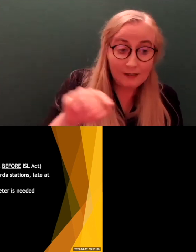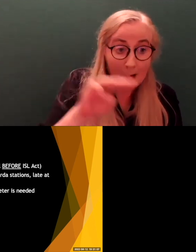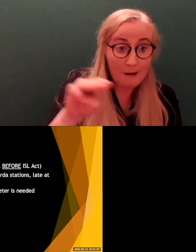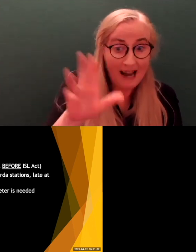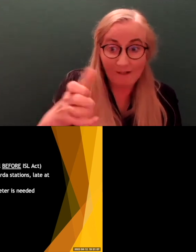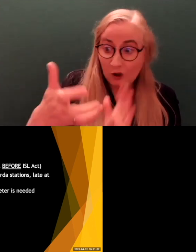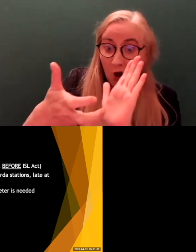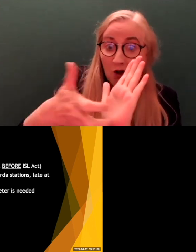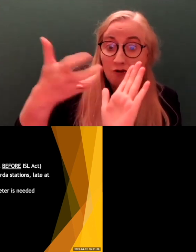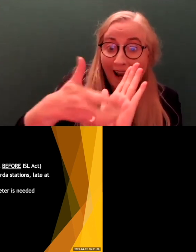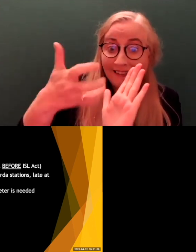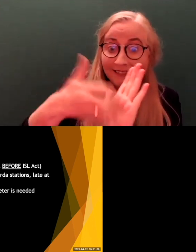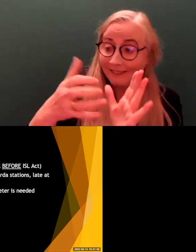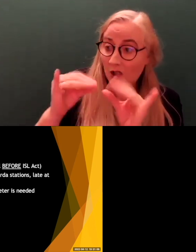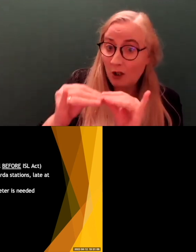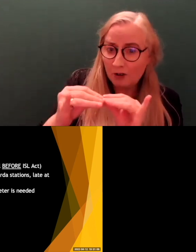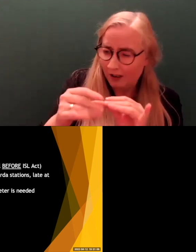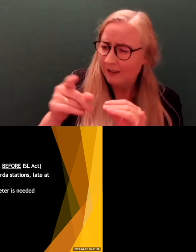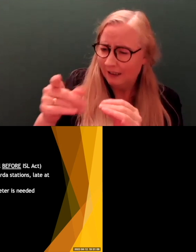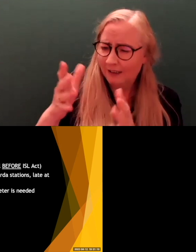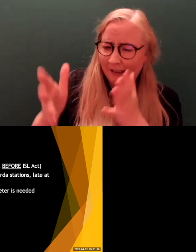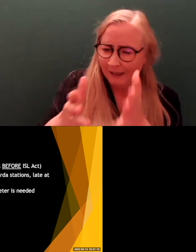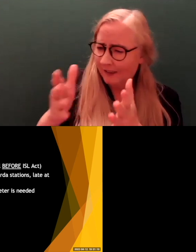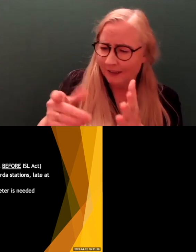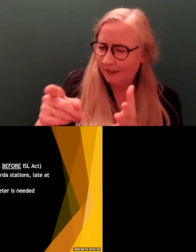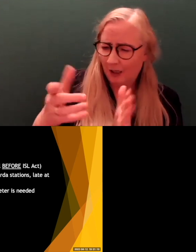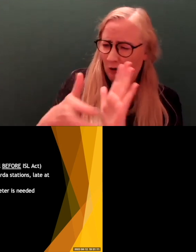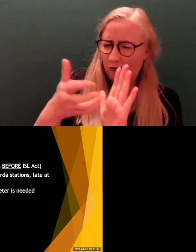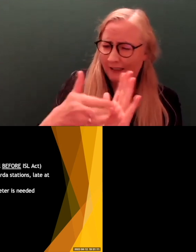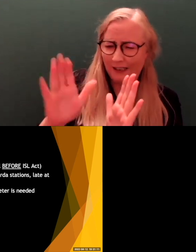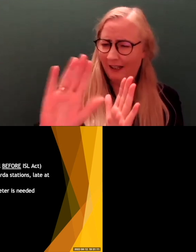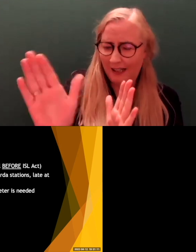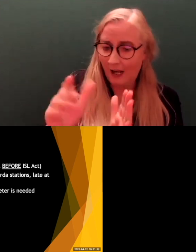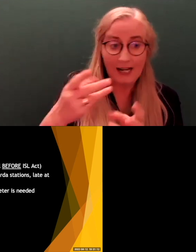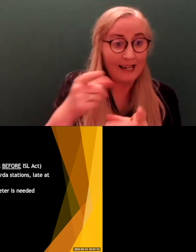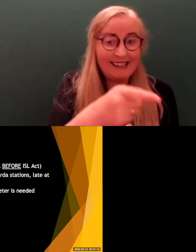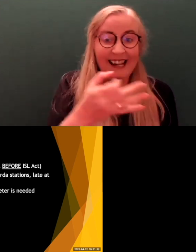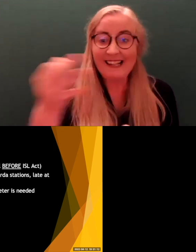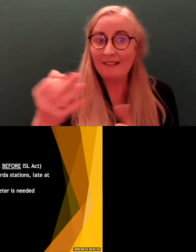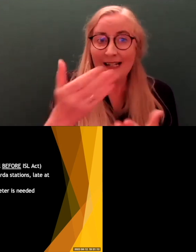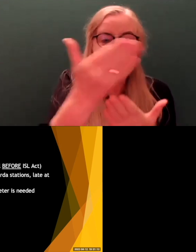interpreter as they're trying to give their statement or give their witness testimony in court or whatever it is.